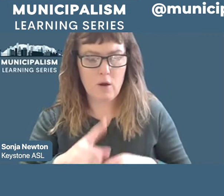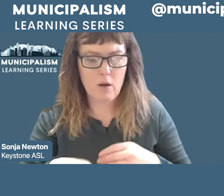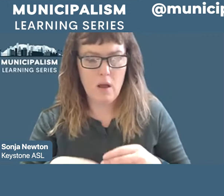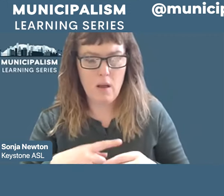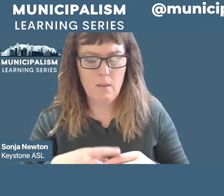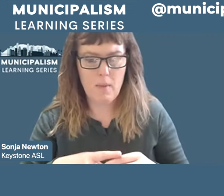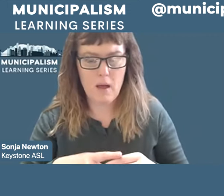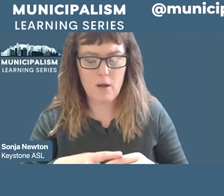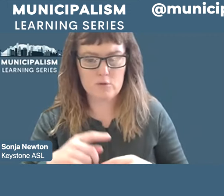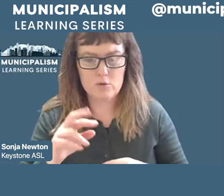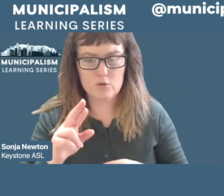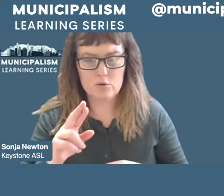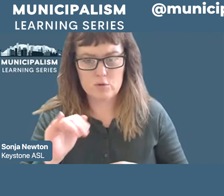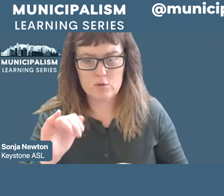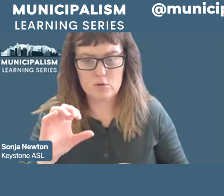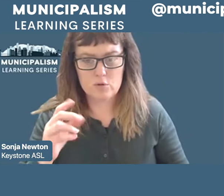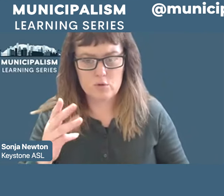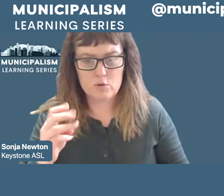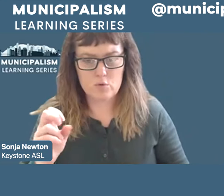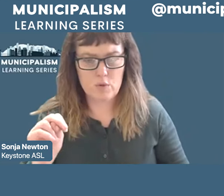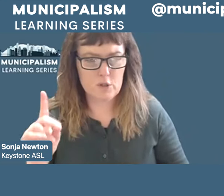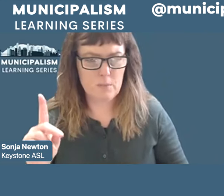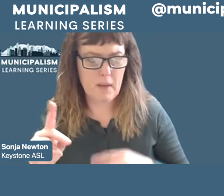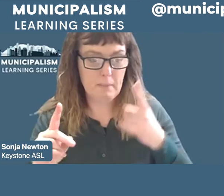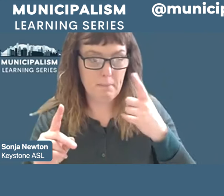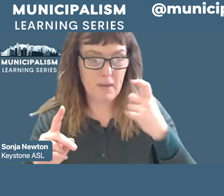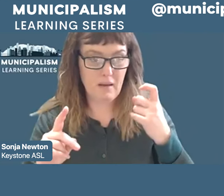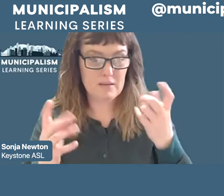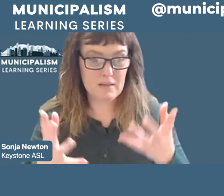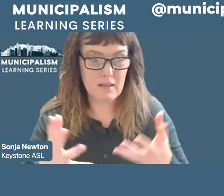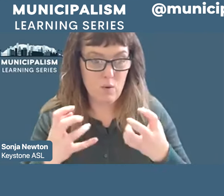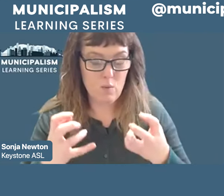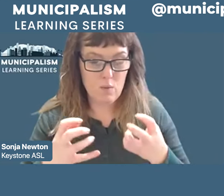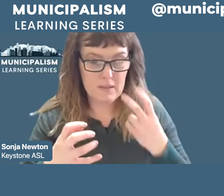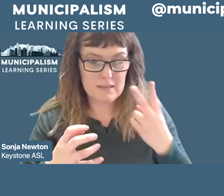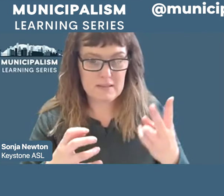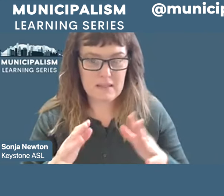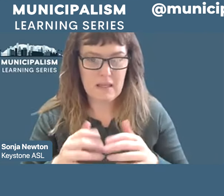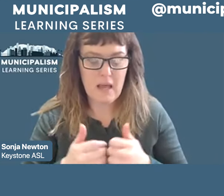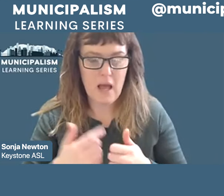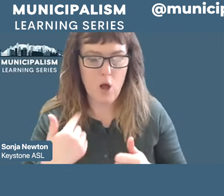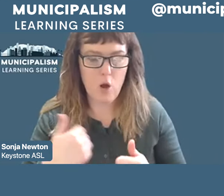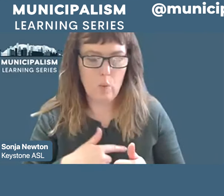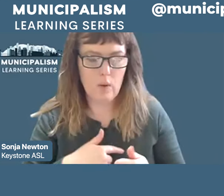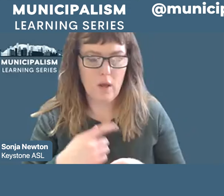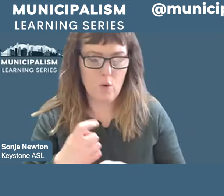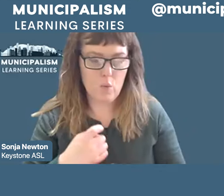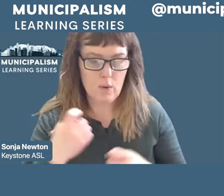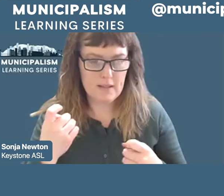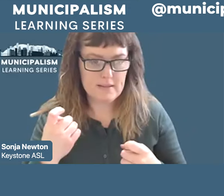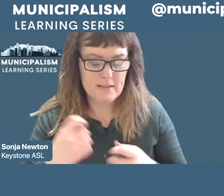Richmond politics because they have seen how we are winning how the